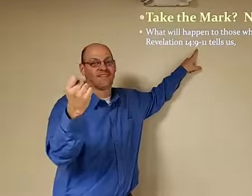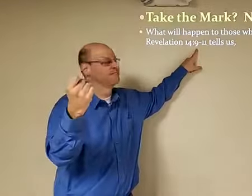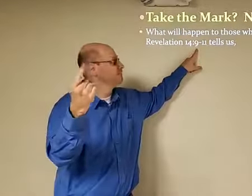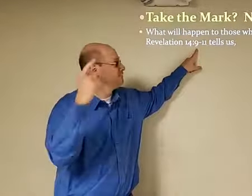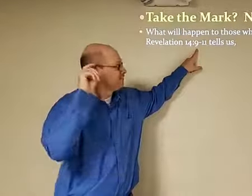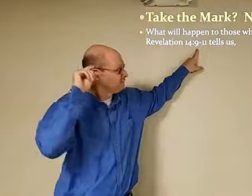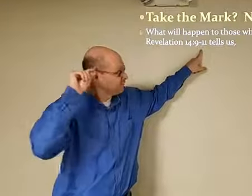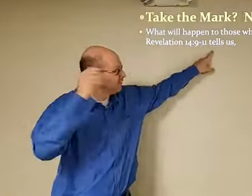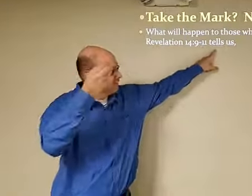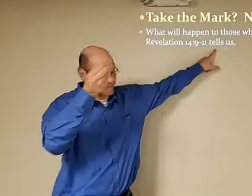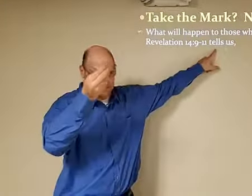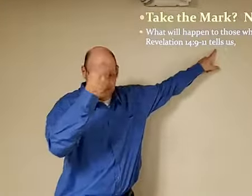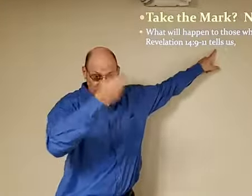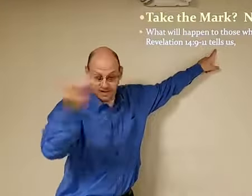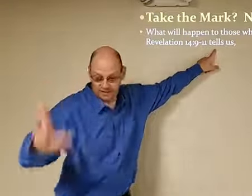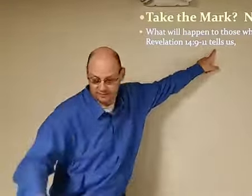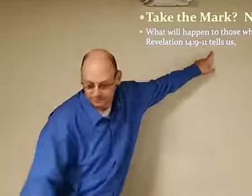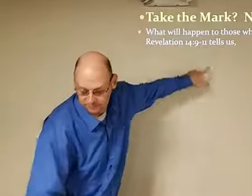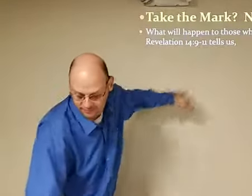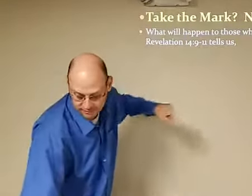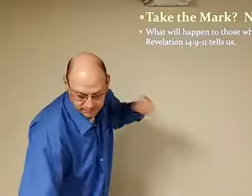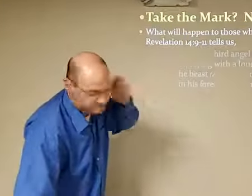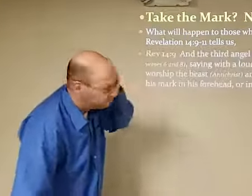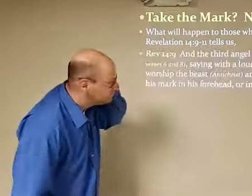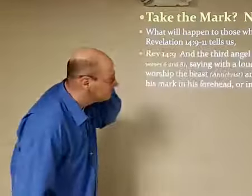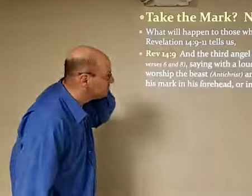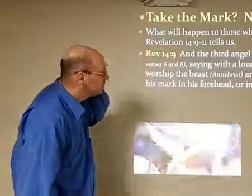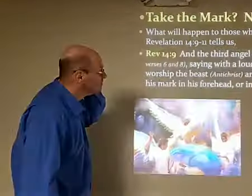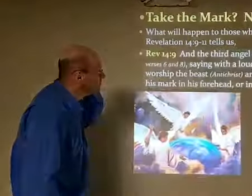14, verses 9 through 11. What does this tell us?